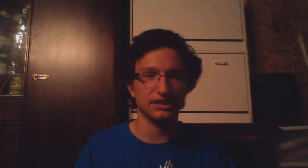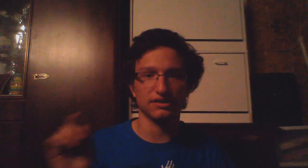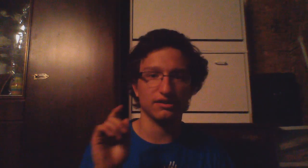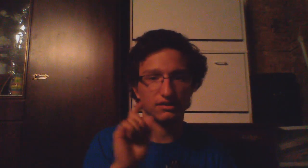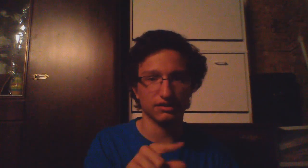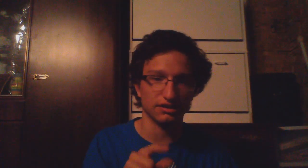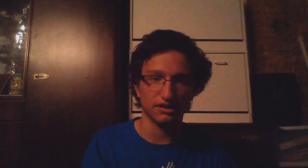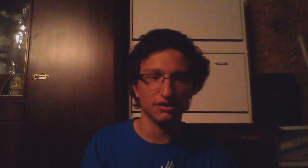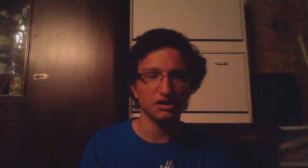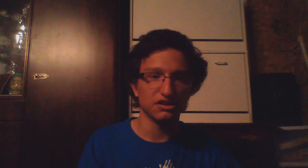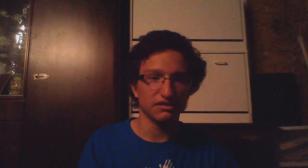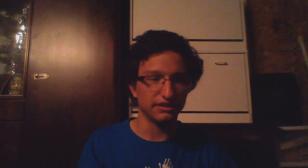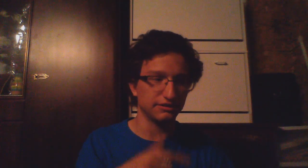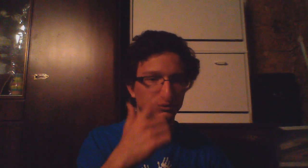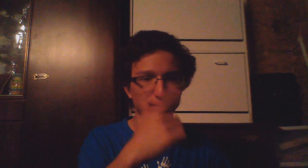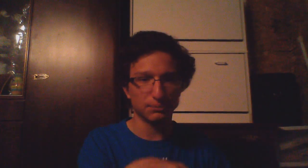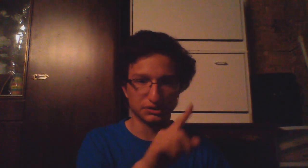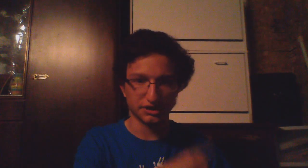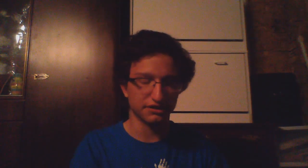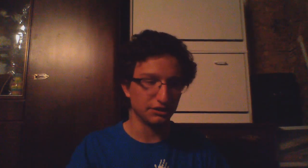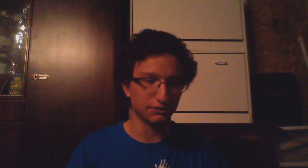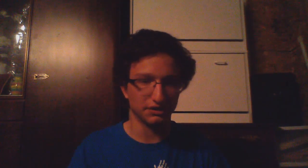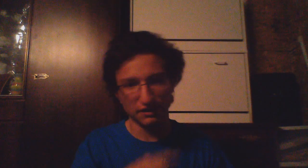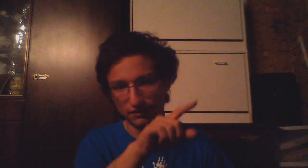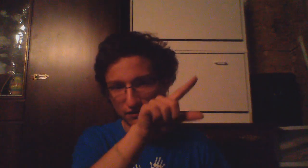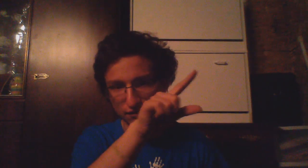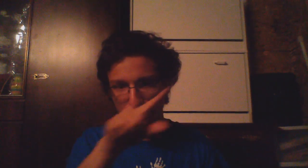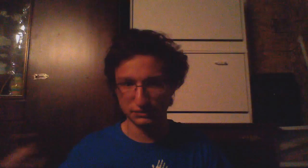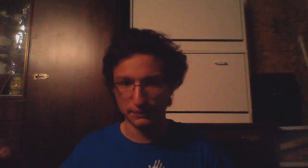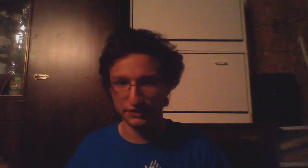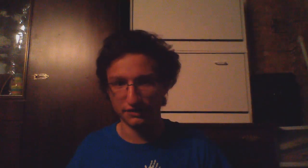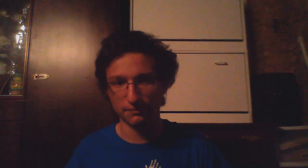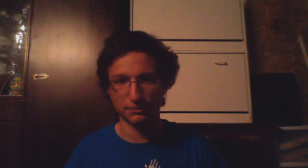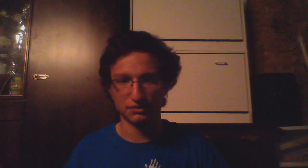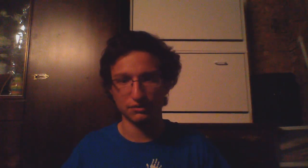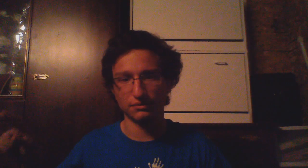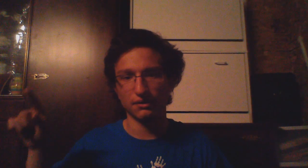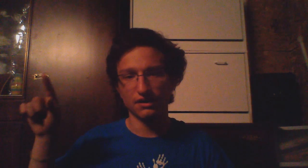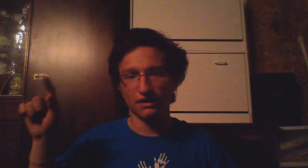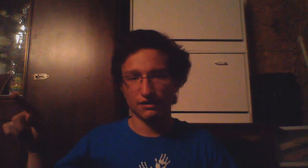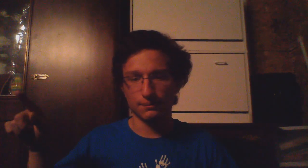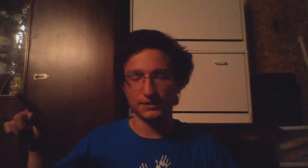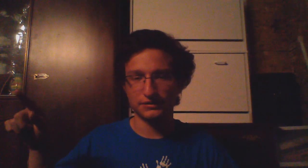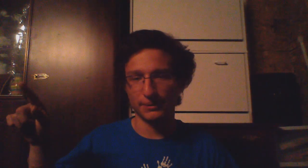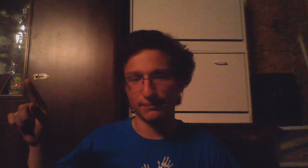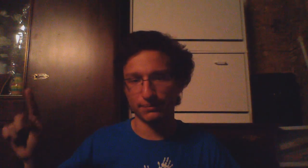and I click on random number generator and then correspond the number to the piece of paper